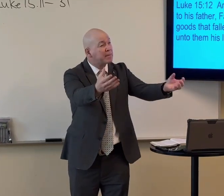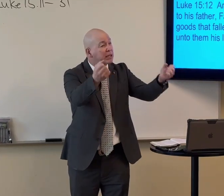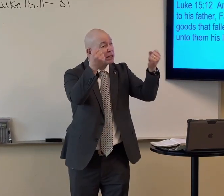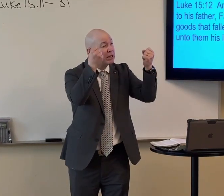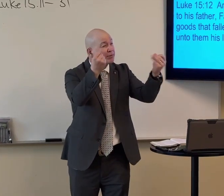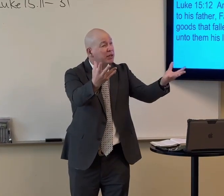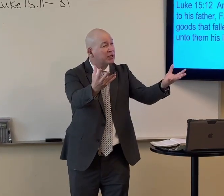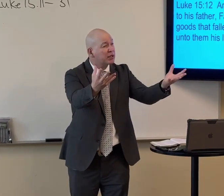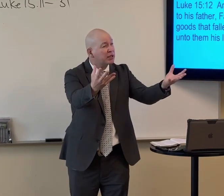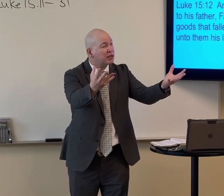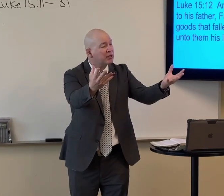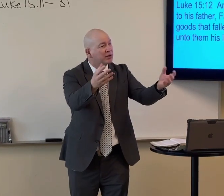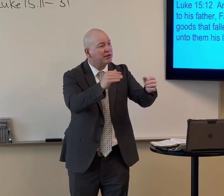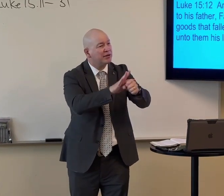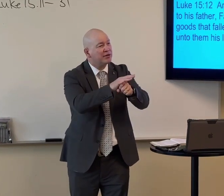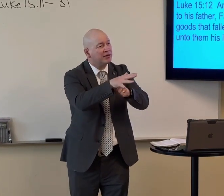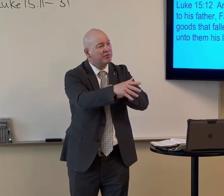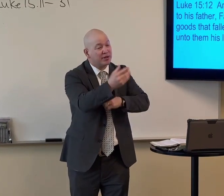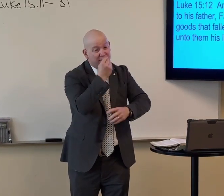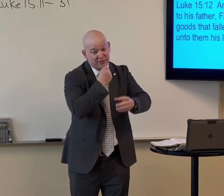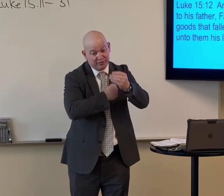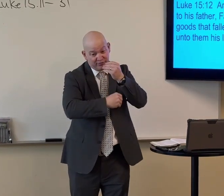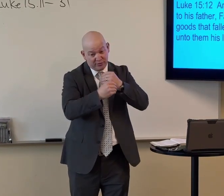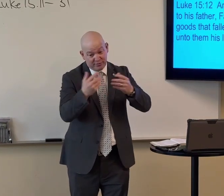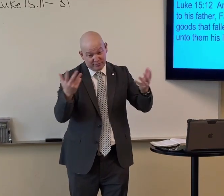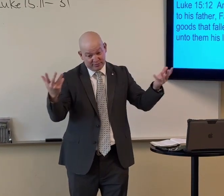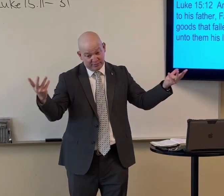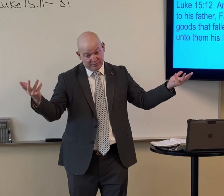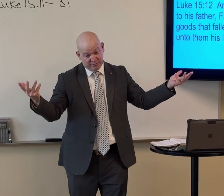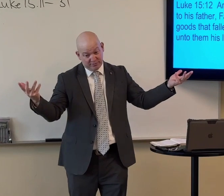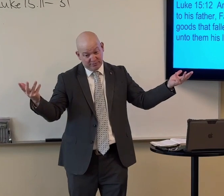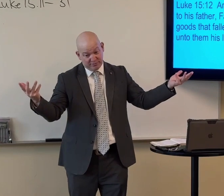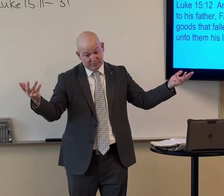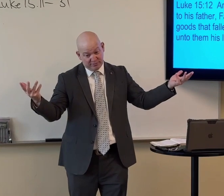And he's like, wow, in my father's house, there's servants who have plenty to eat.